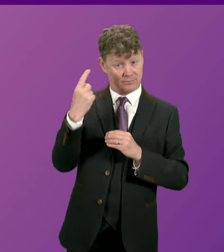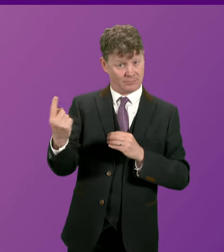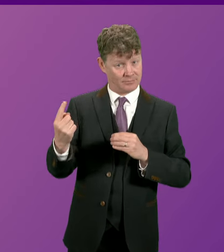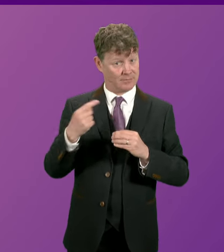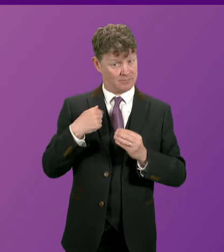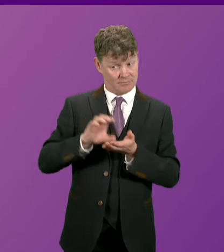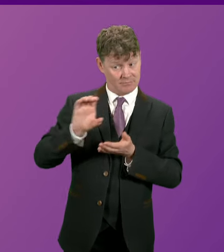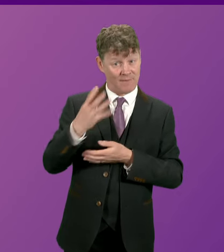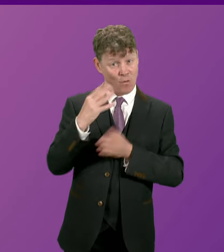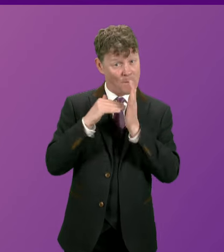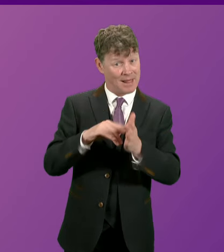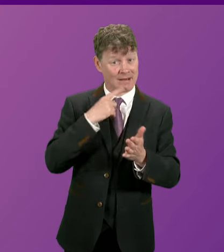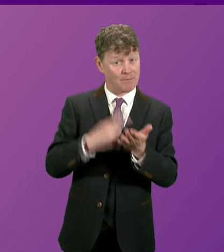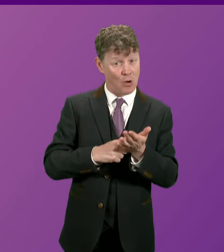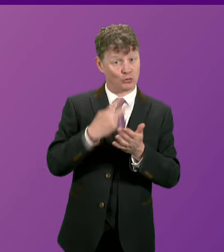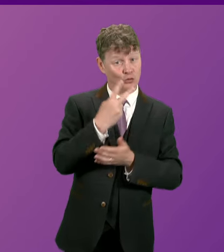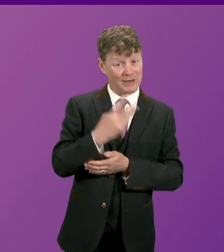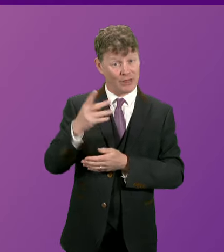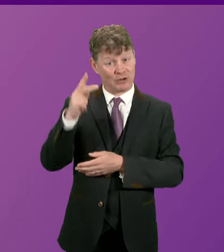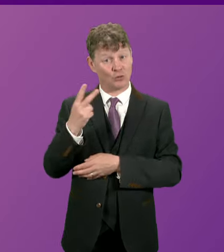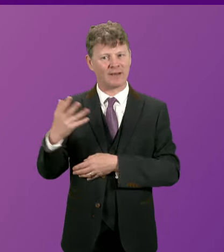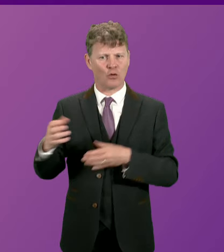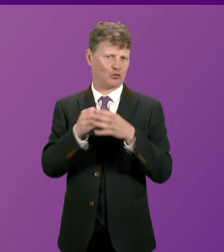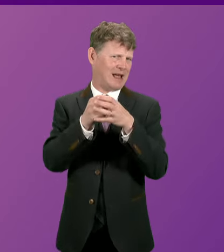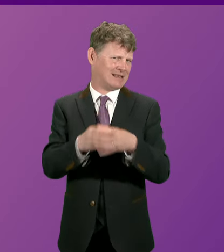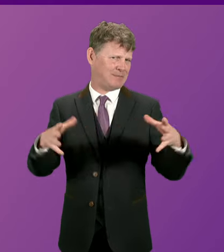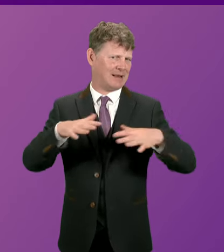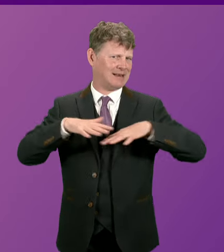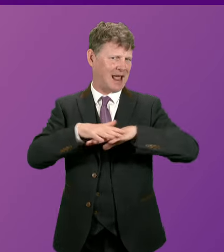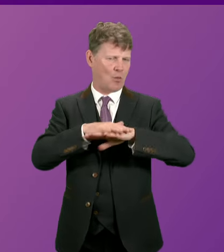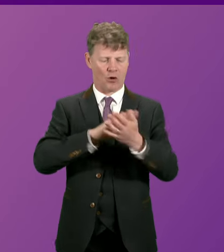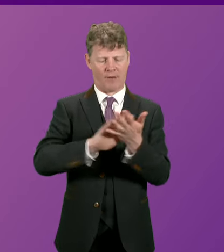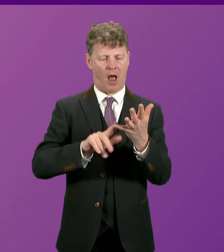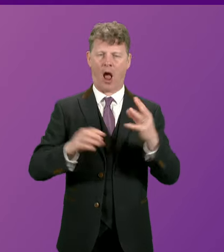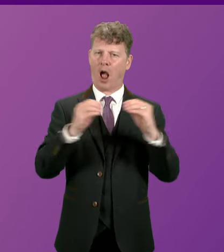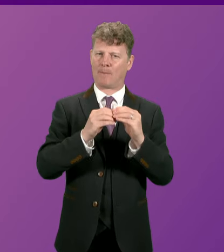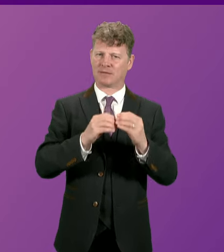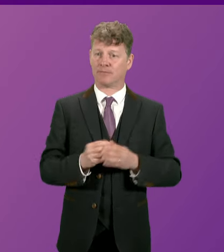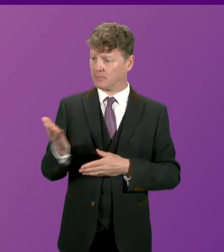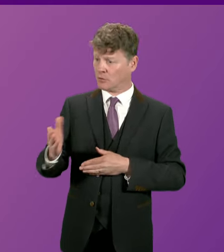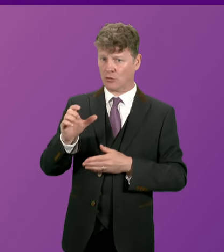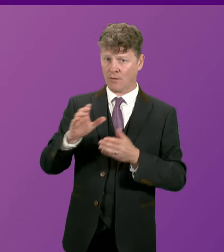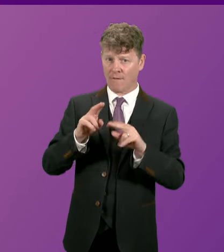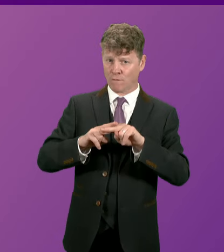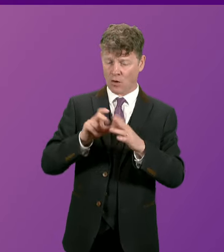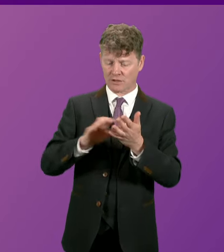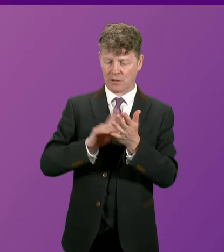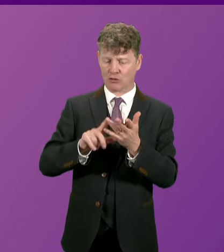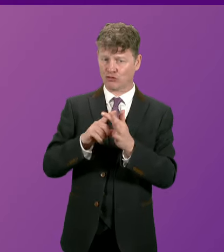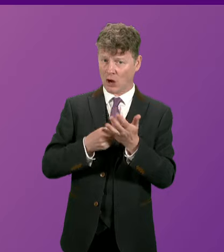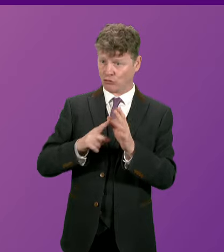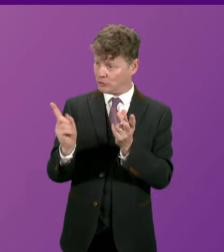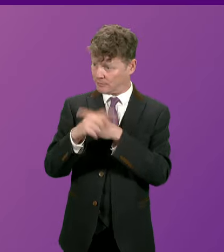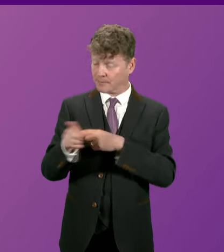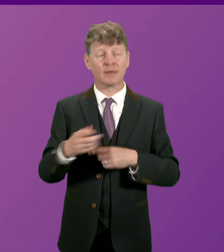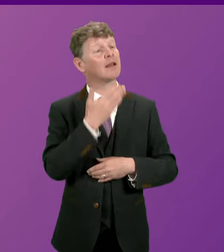pounds in 23-24 to expand the network of harvest right across the country I thank the first minister